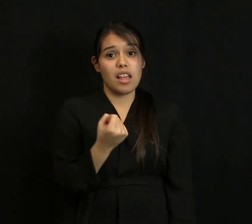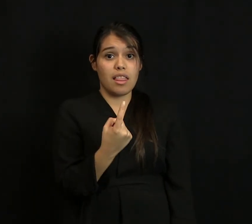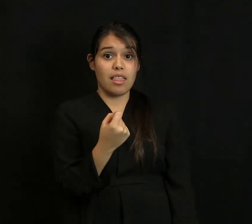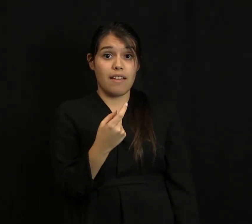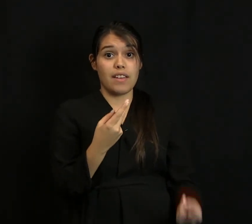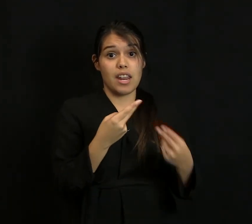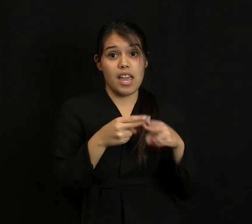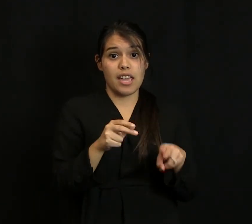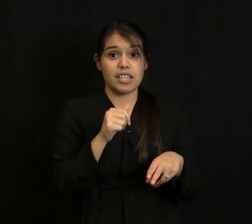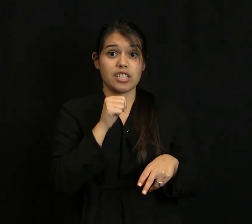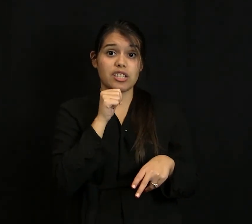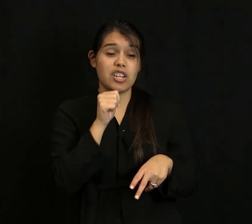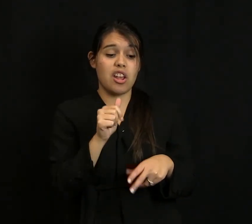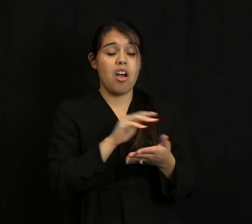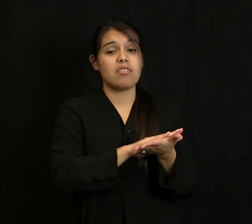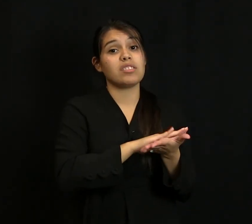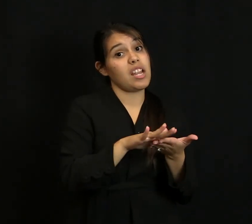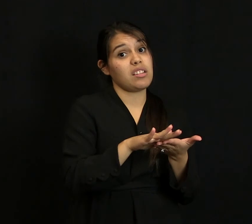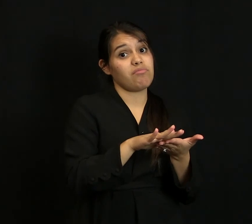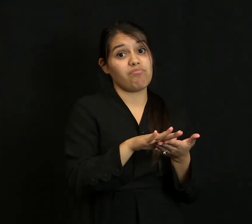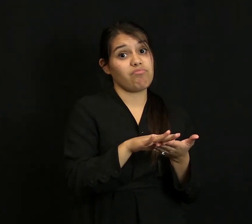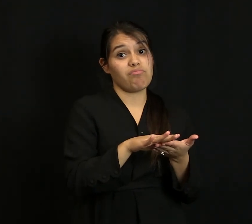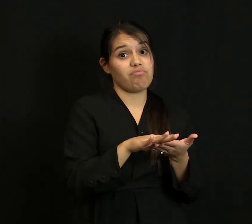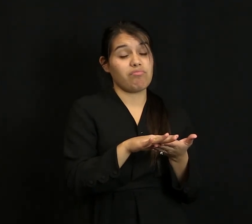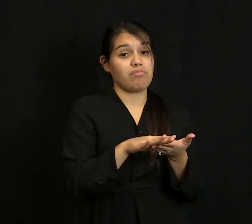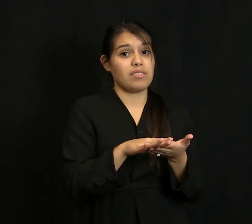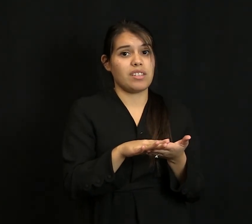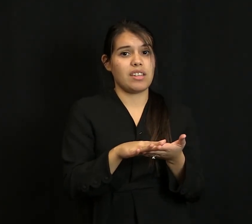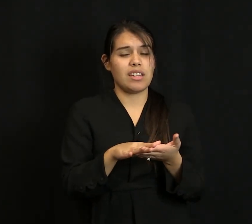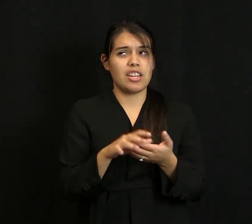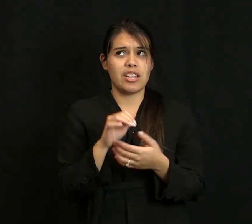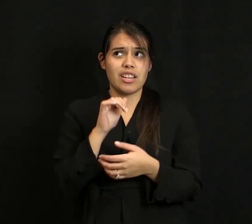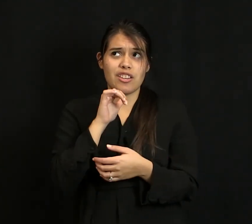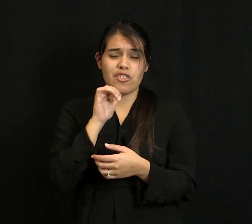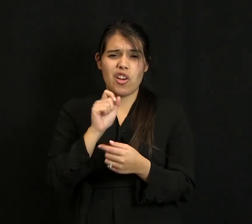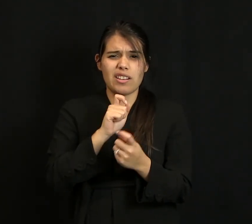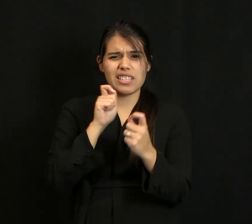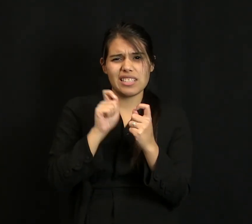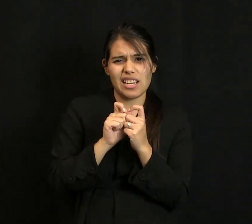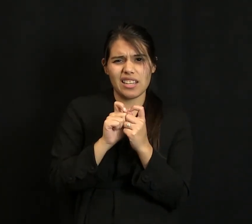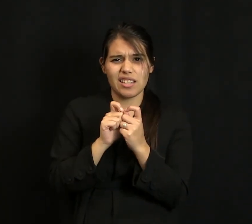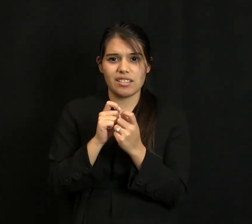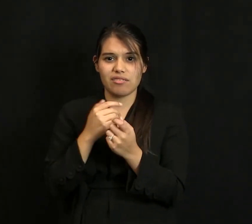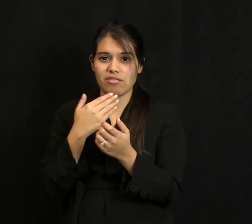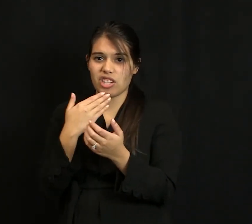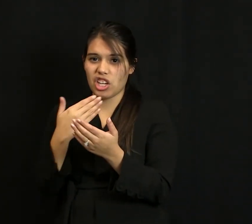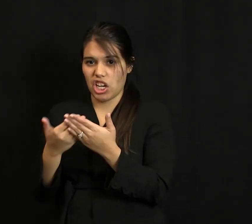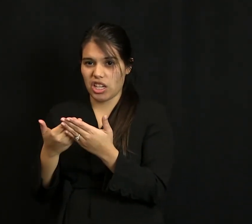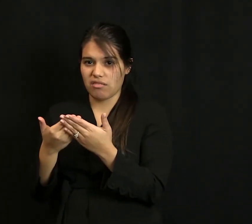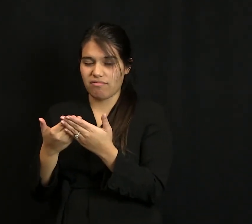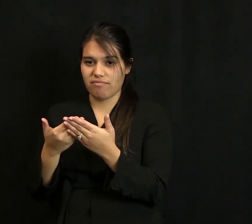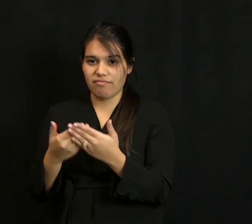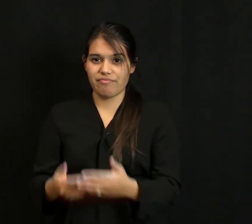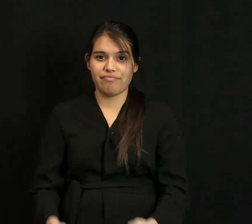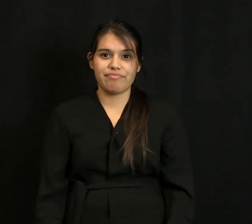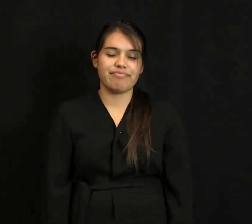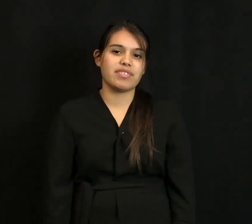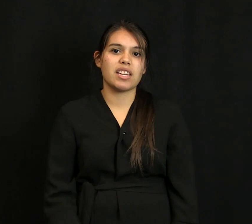The other eleven eggs weren't on their best behavior. They weren't exactly good. They ignored their